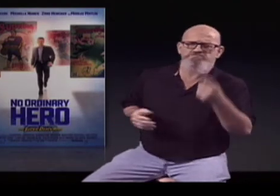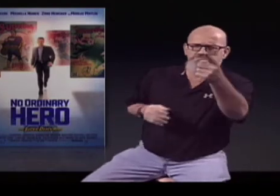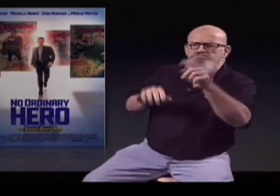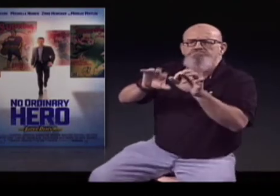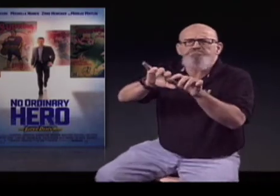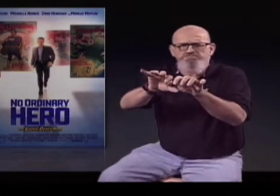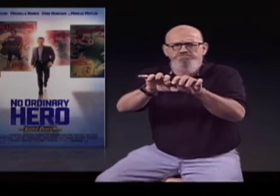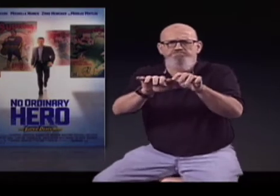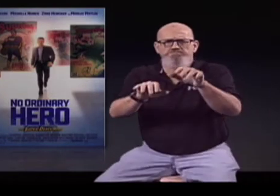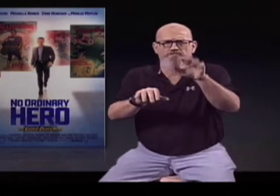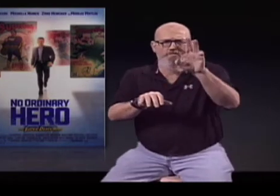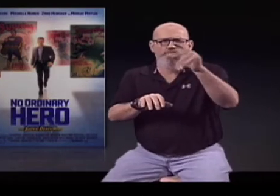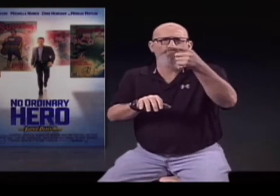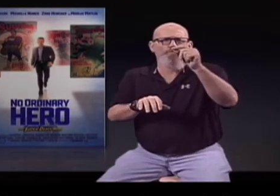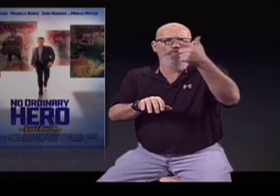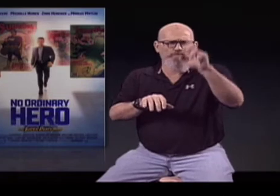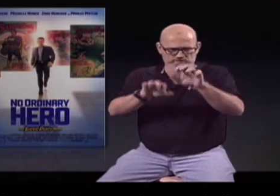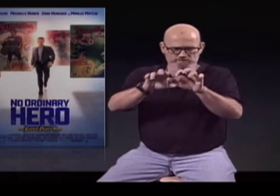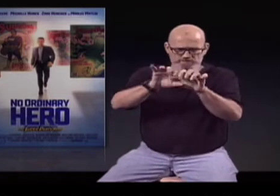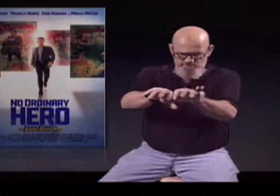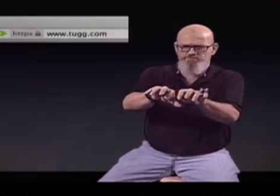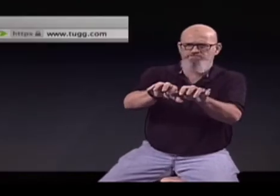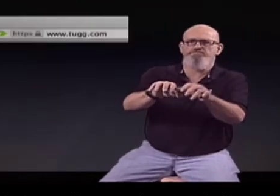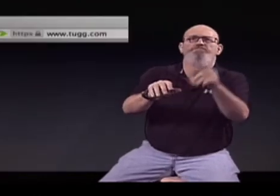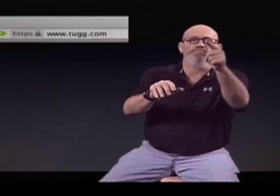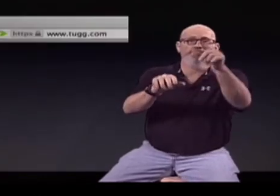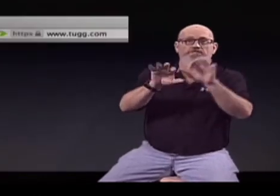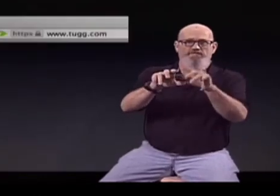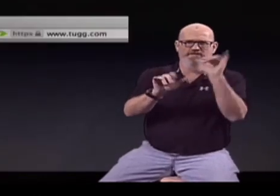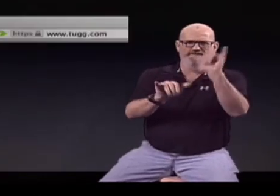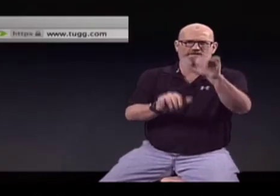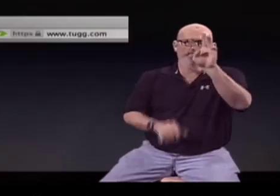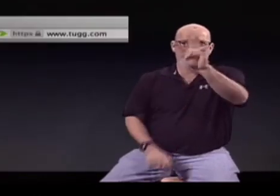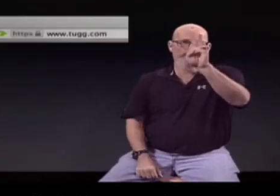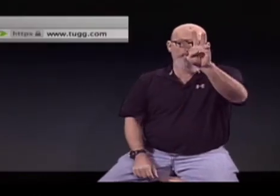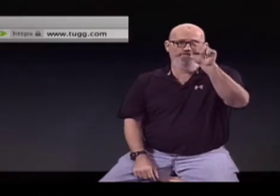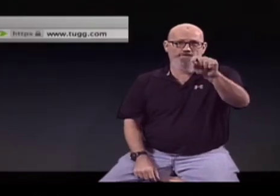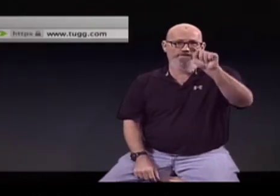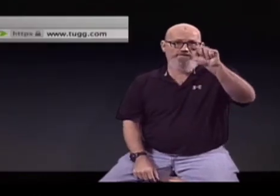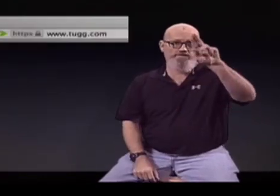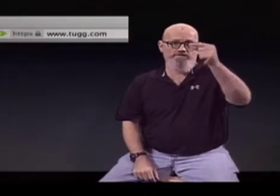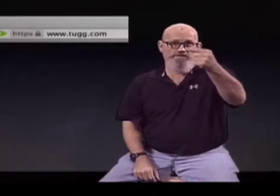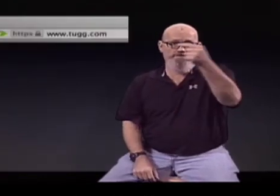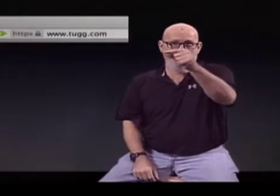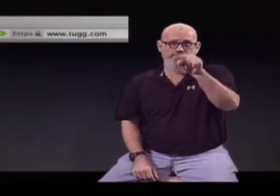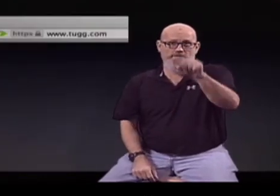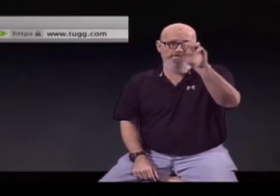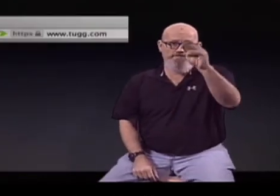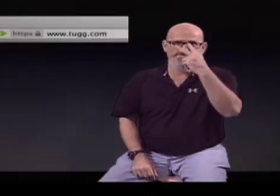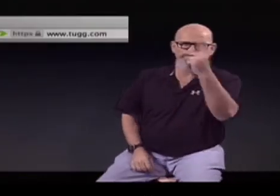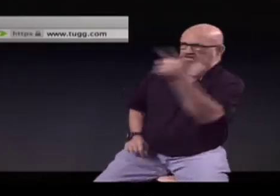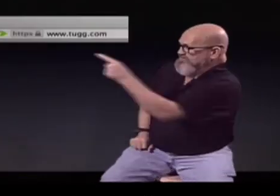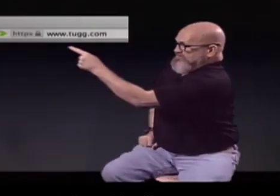So let me tell you some important details. You're going to go on the website and type in this address www